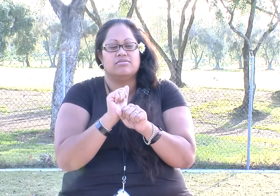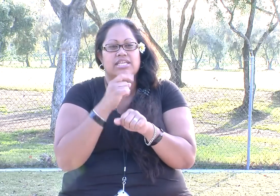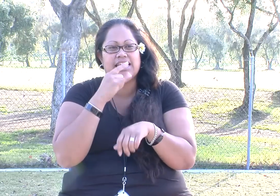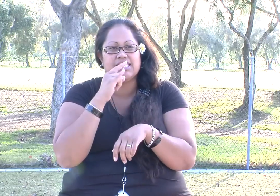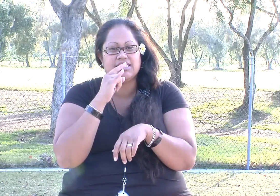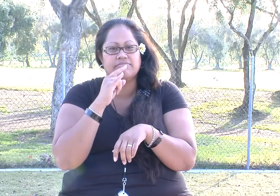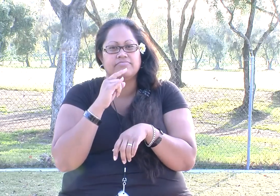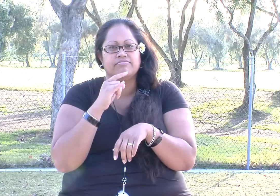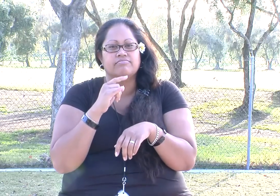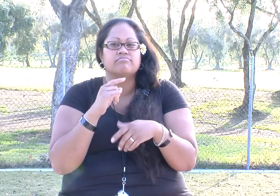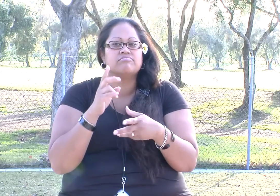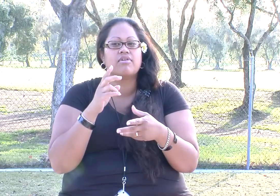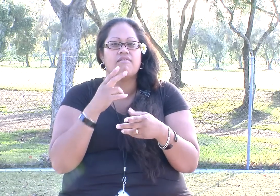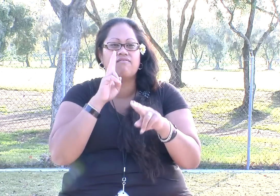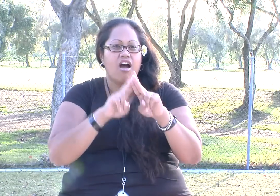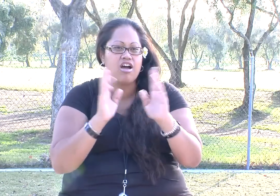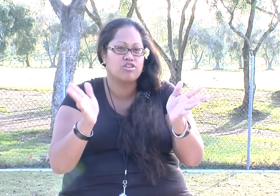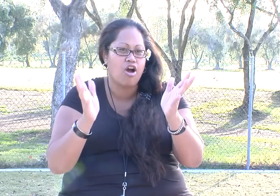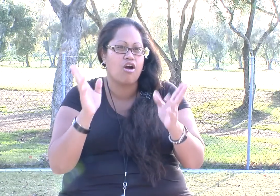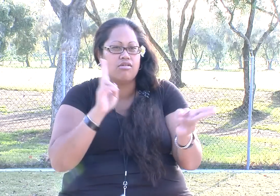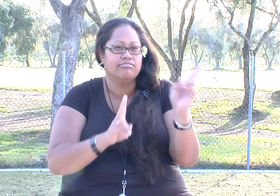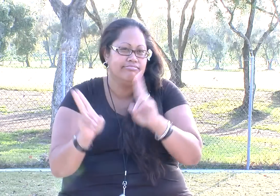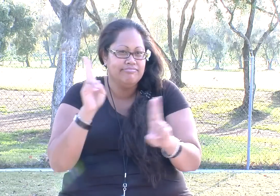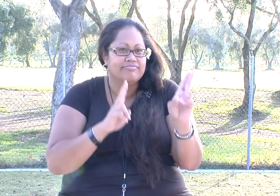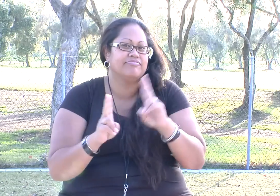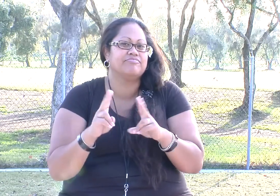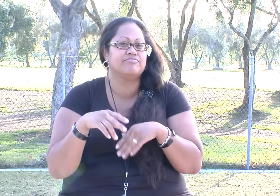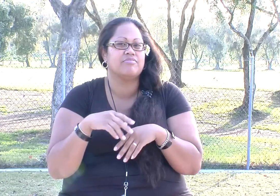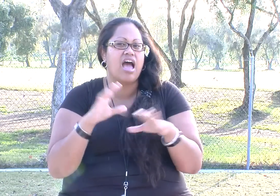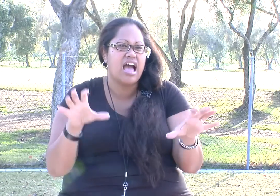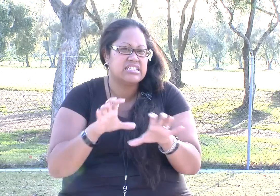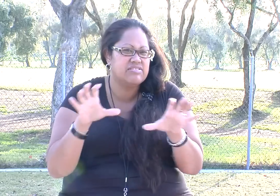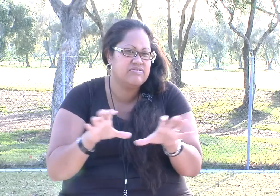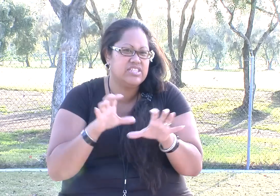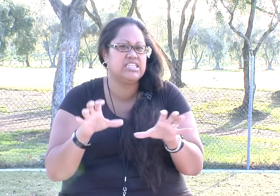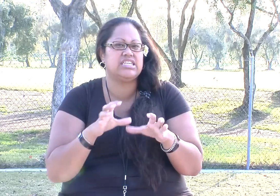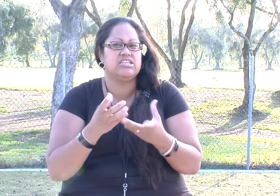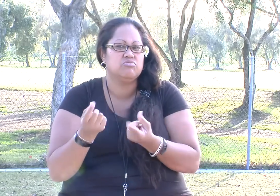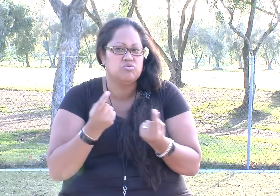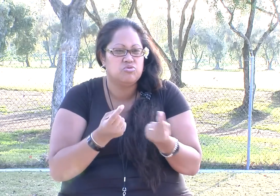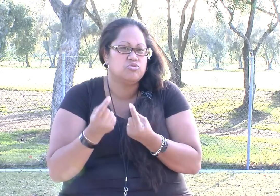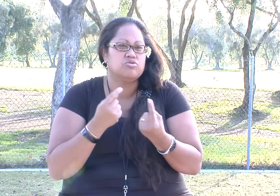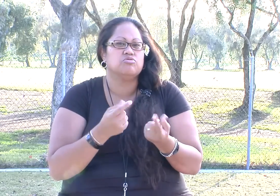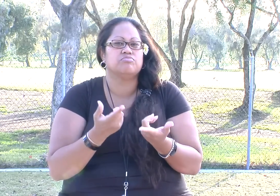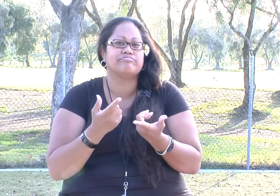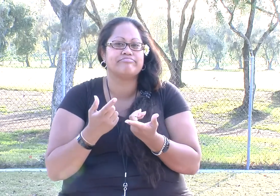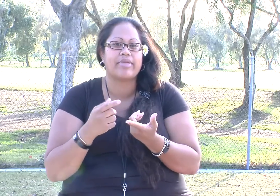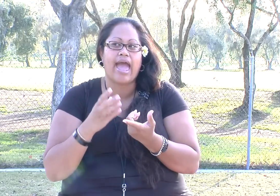I really love working with the kids. They're fun to talk with and joke with and just be active together.